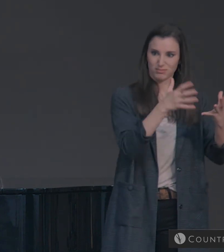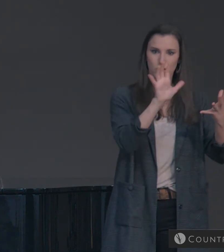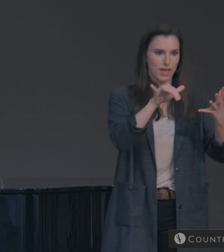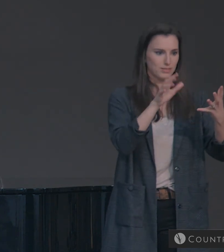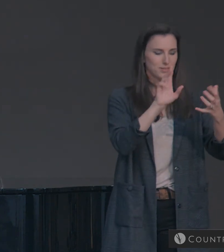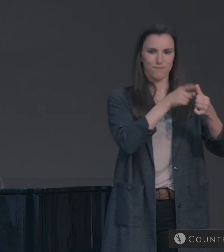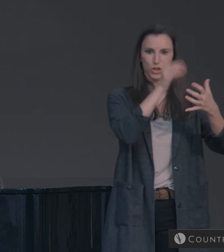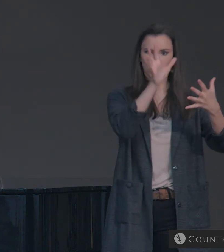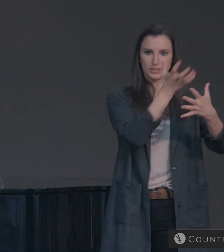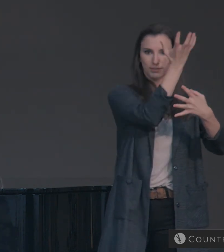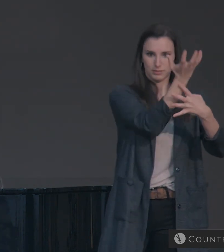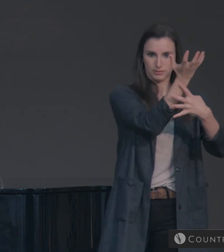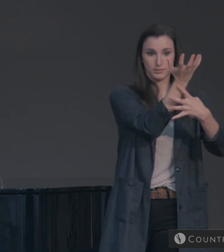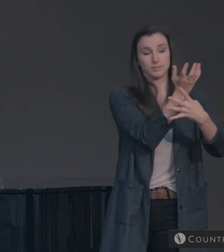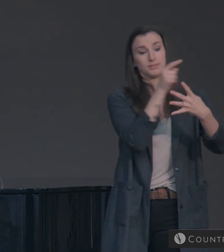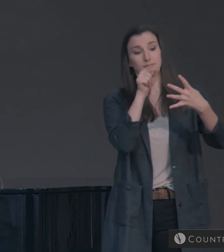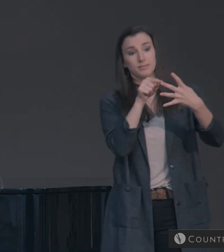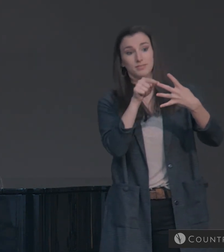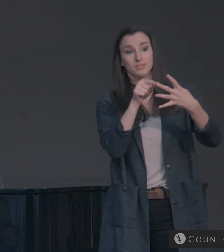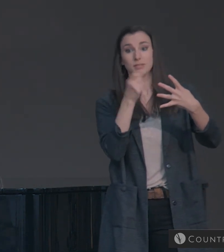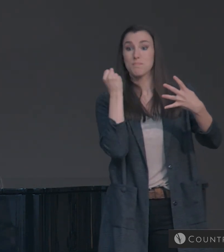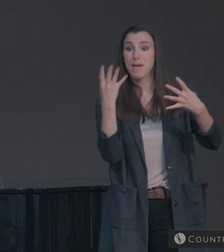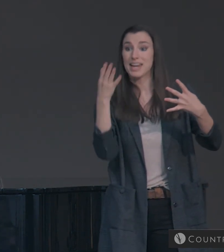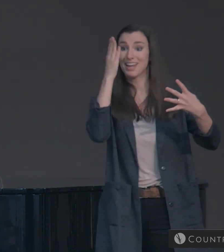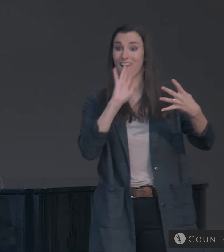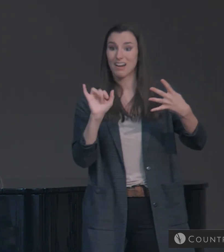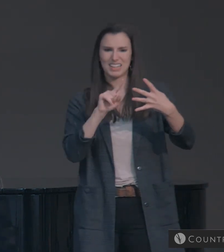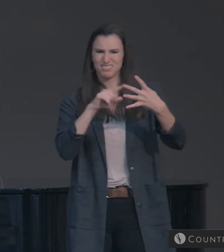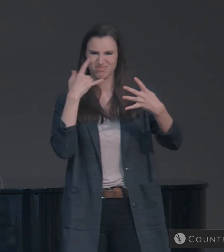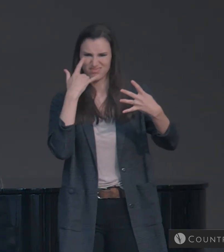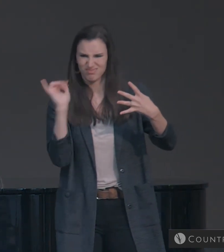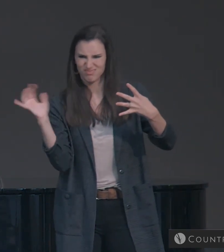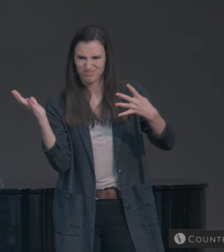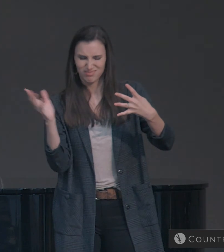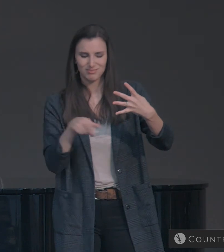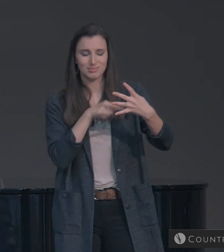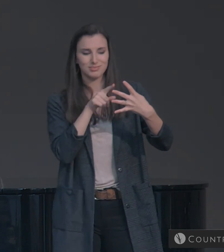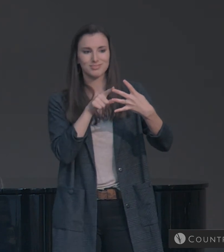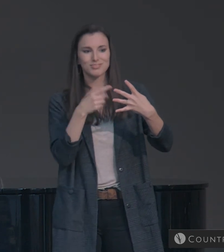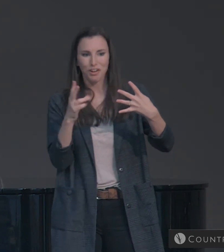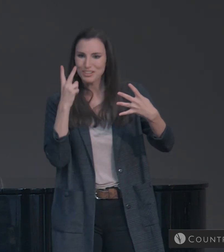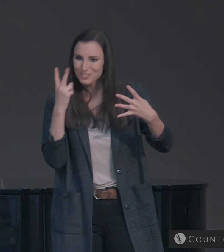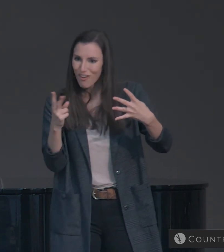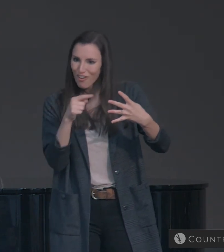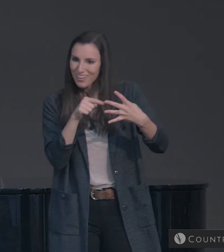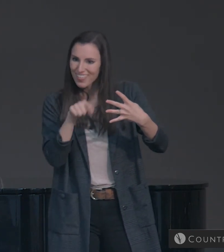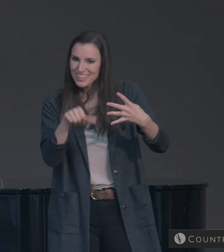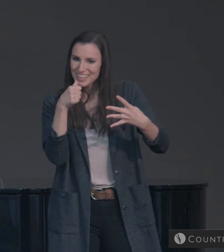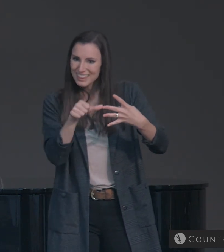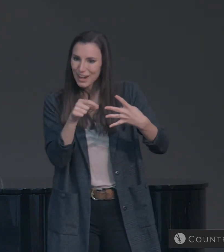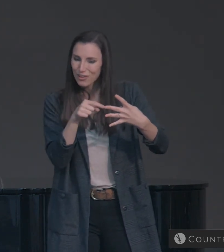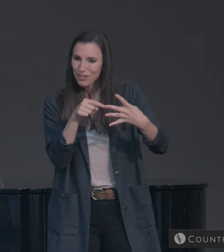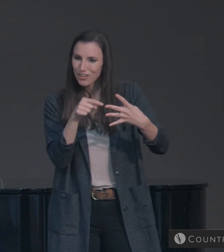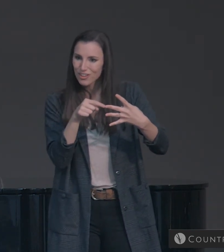Godlinesses. also mentions godlinesses. Well, what are those? We already saw them in this letter.